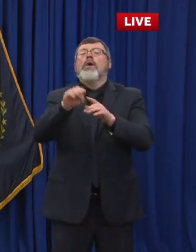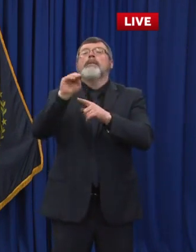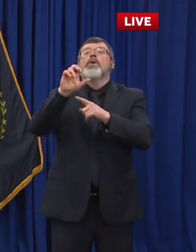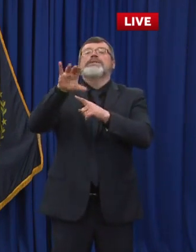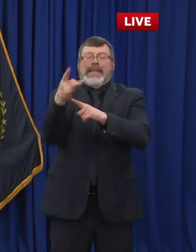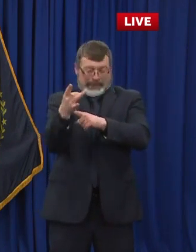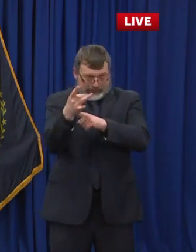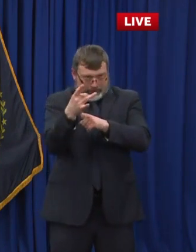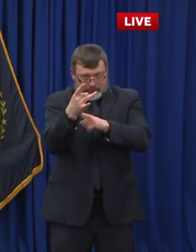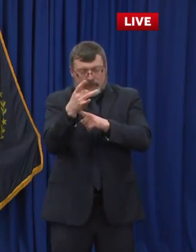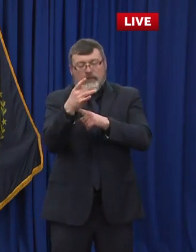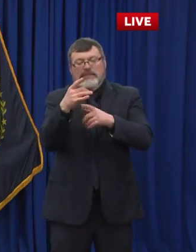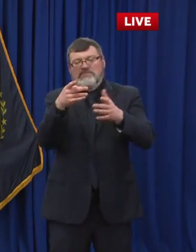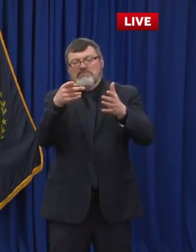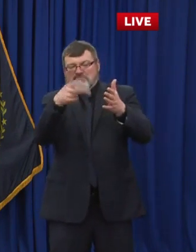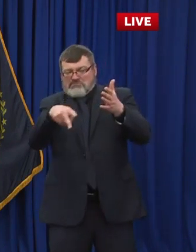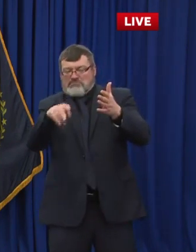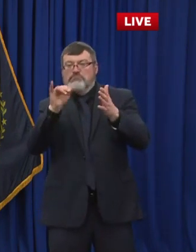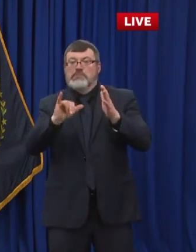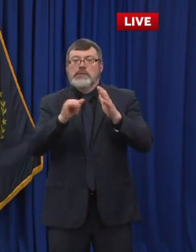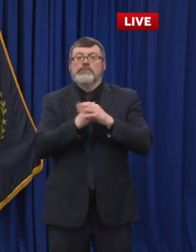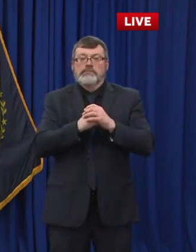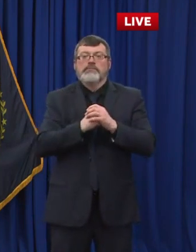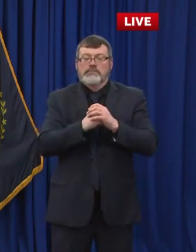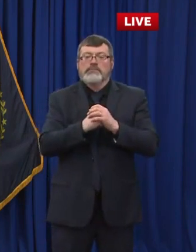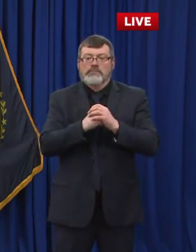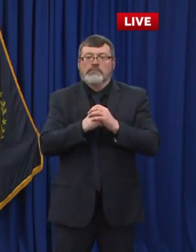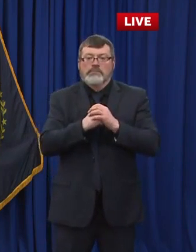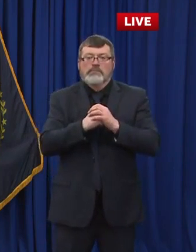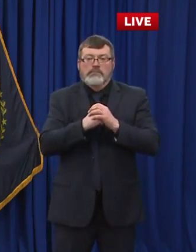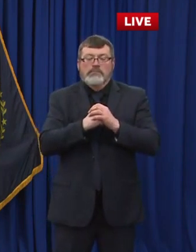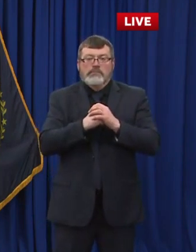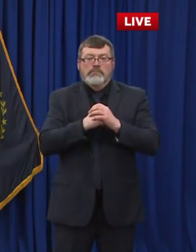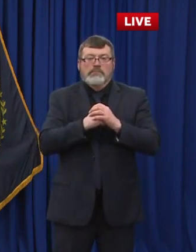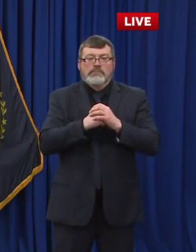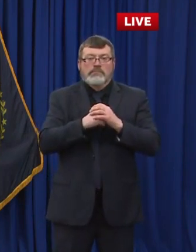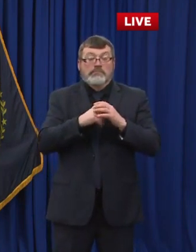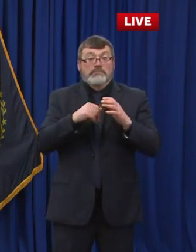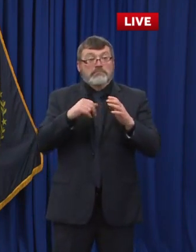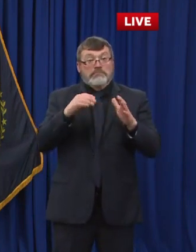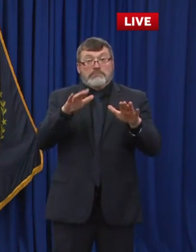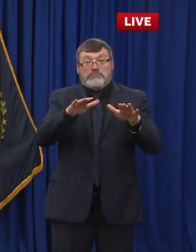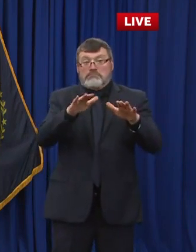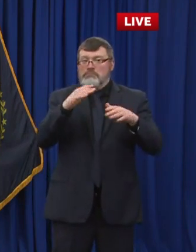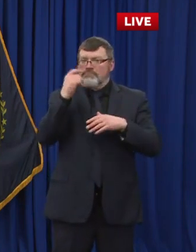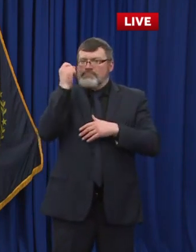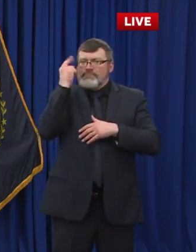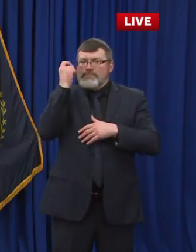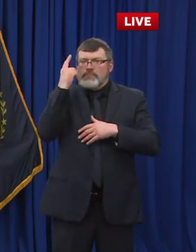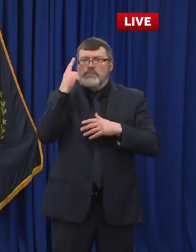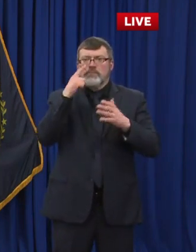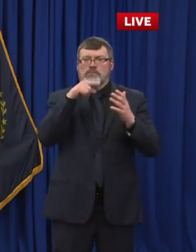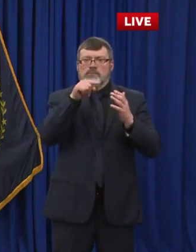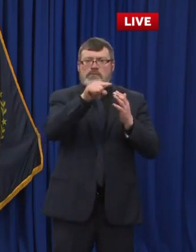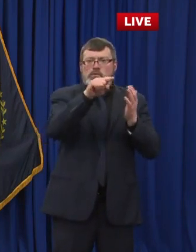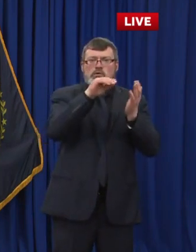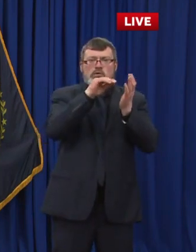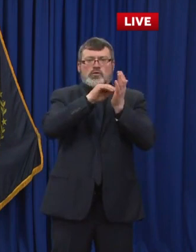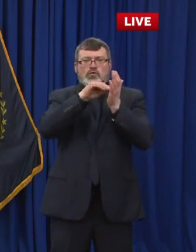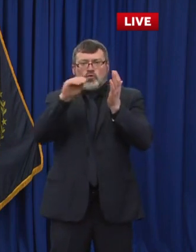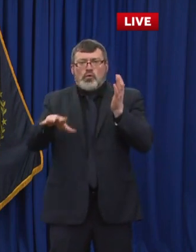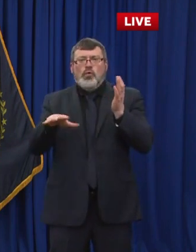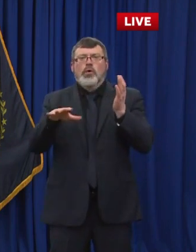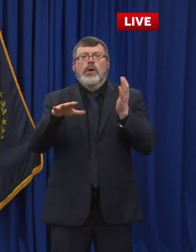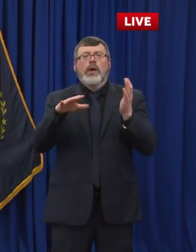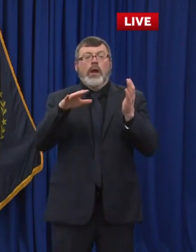up and provide this model. It isn't just so the kids come back and have a more fuller robust learning model. It really is